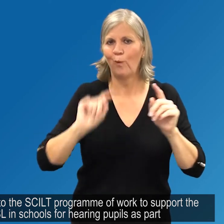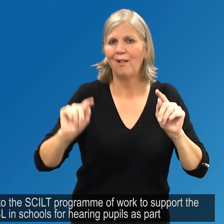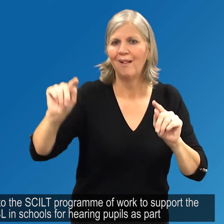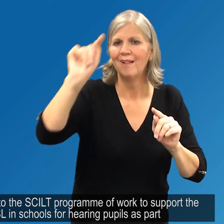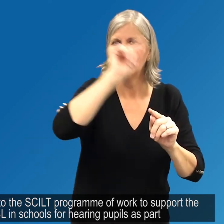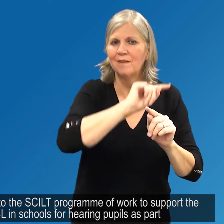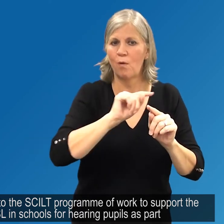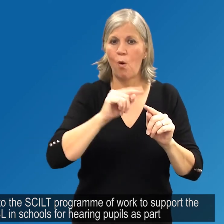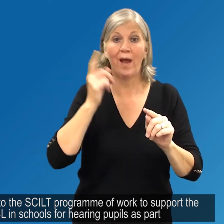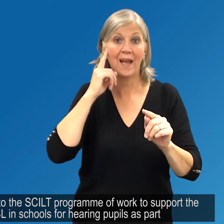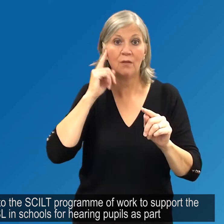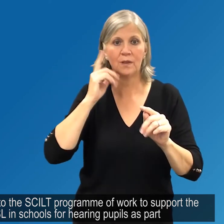1 plus 2 programme.